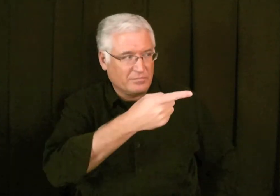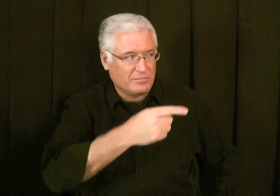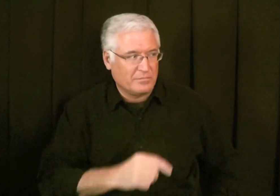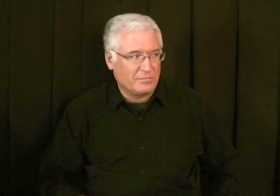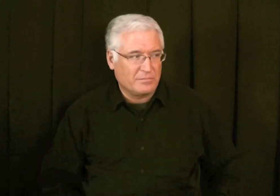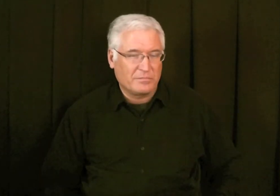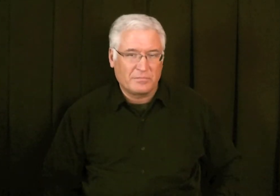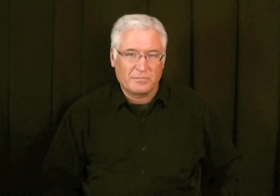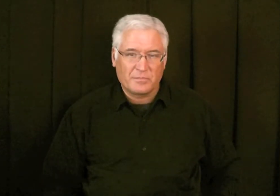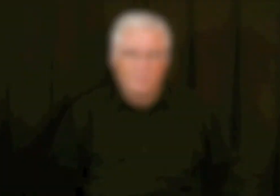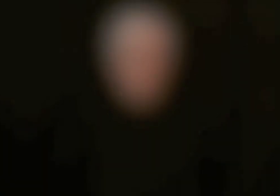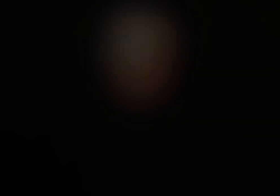say about this.